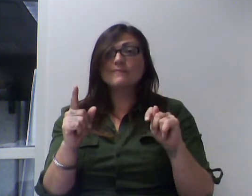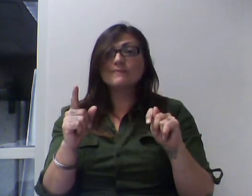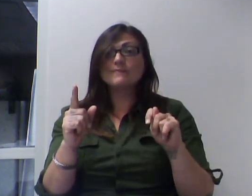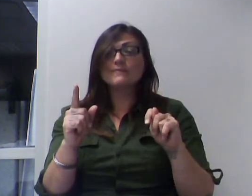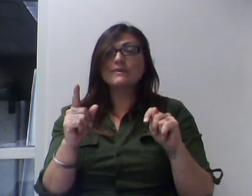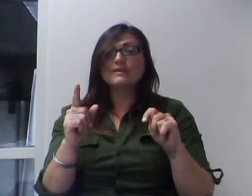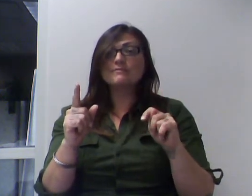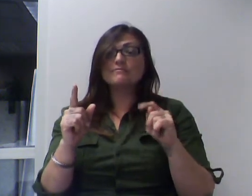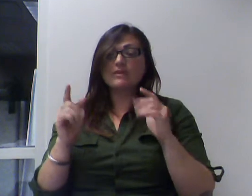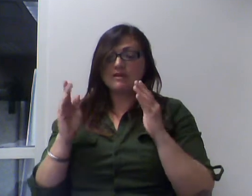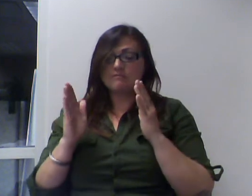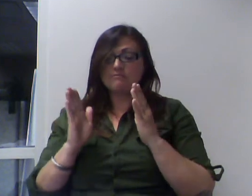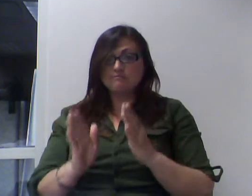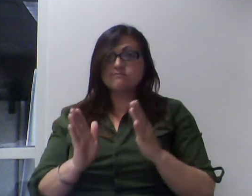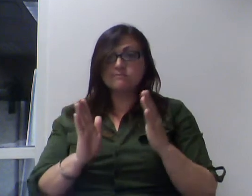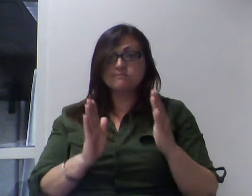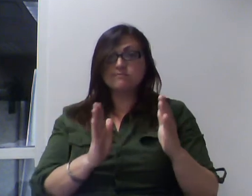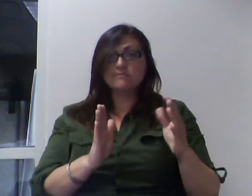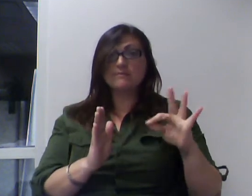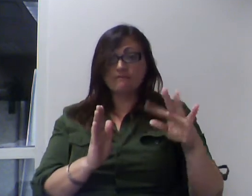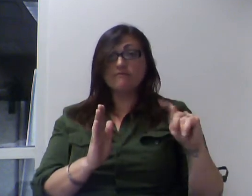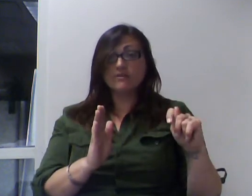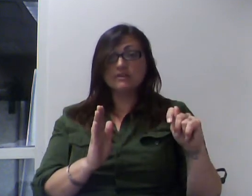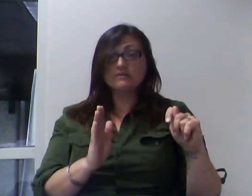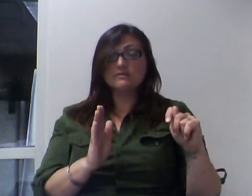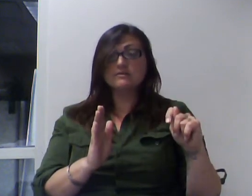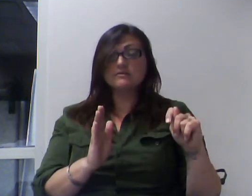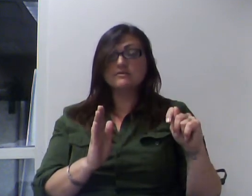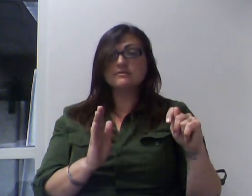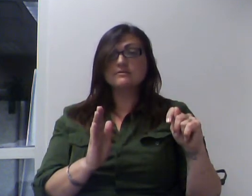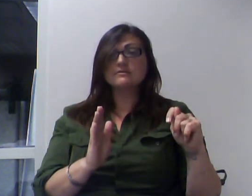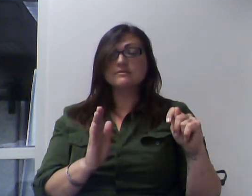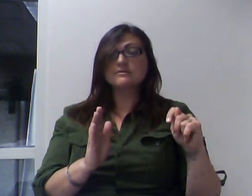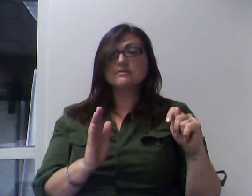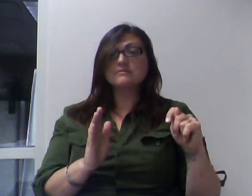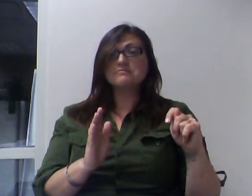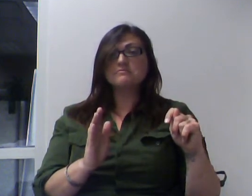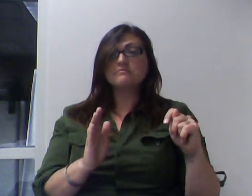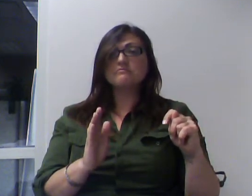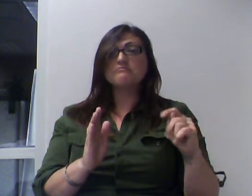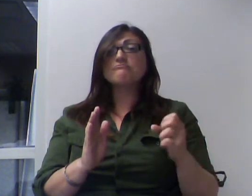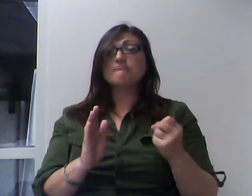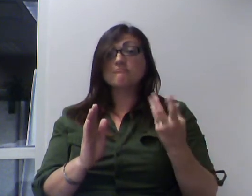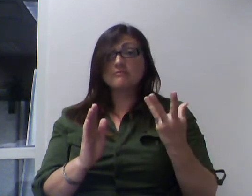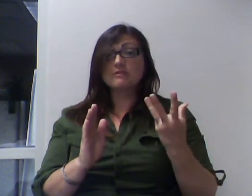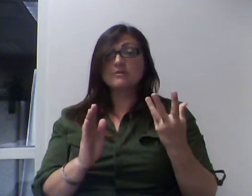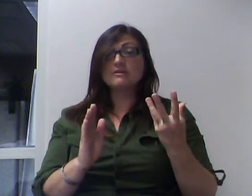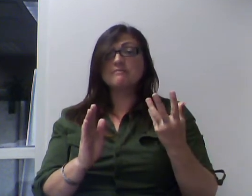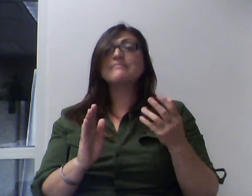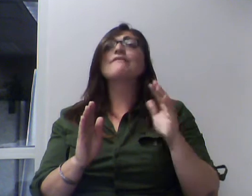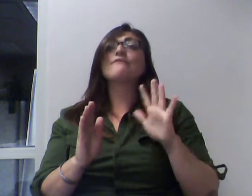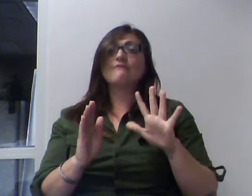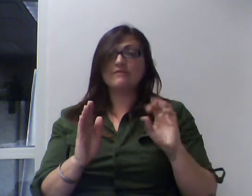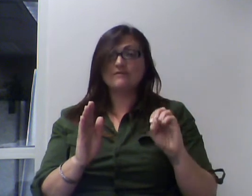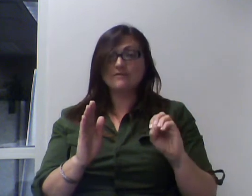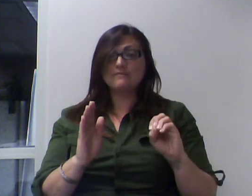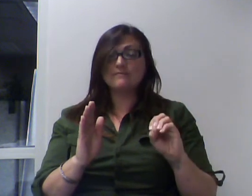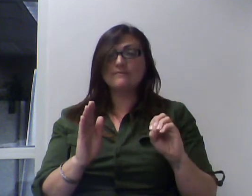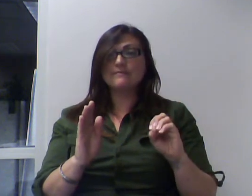feet as our segment, one foot long, then there will be 50 of them along that side. So the measurement of that